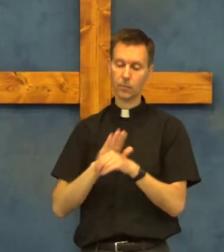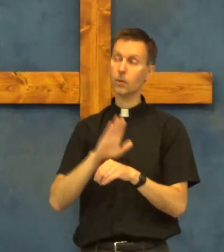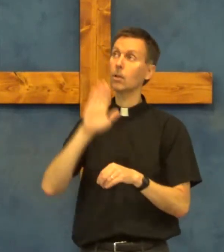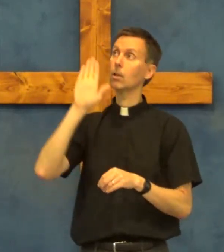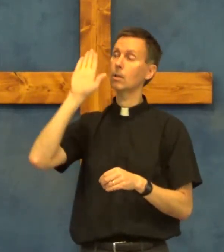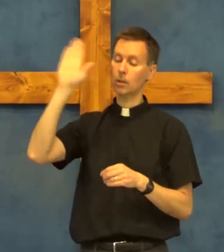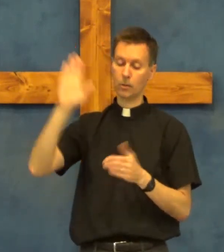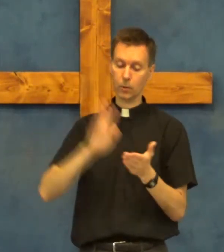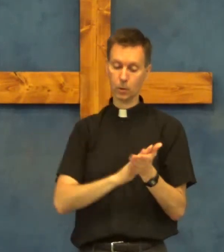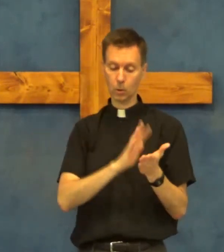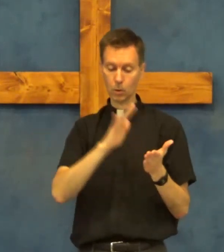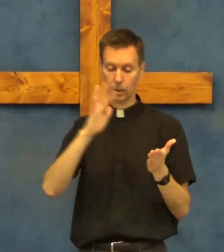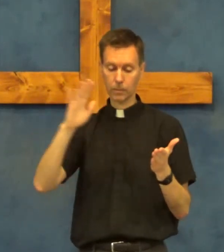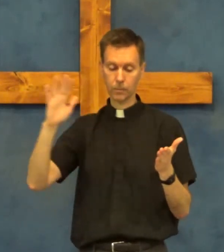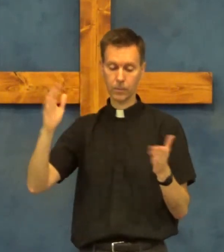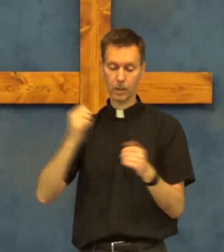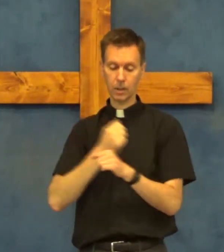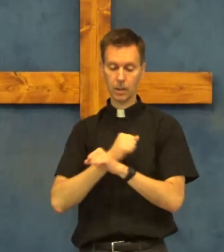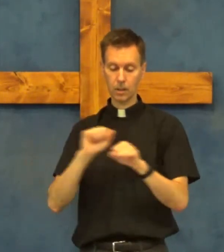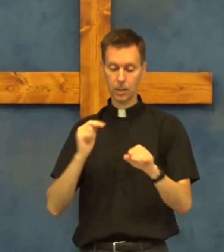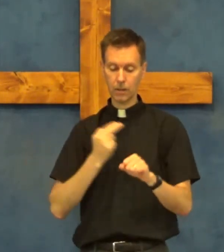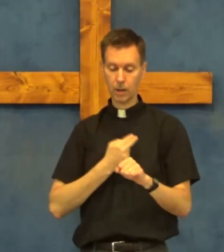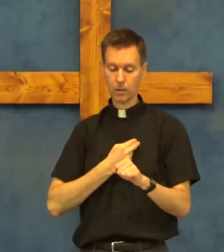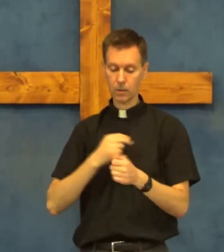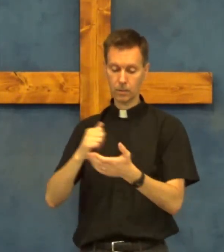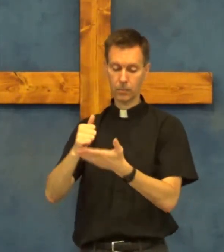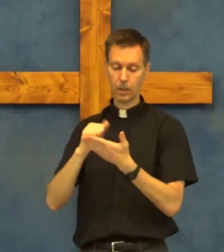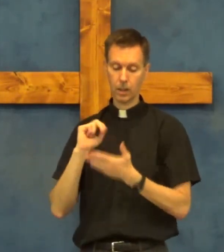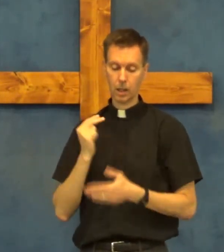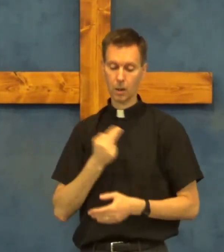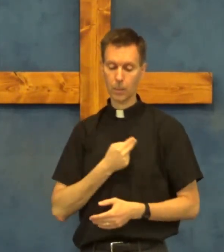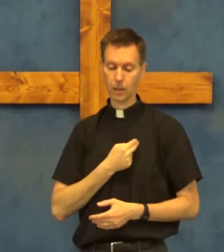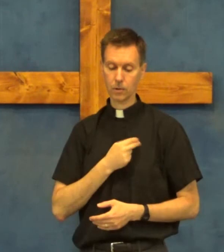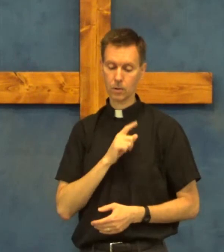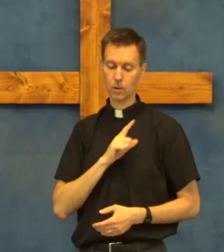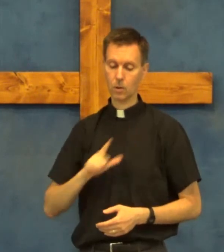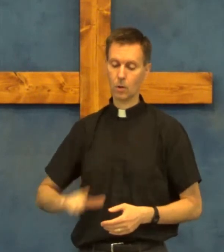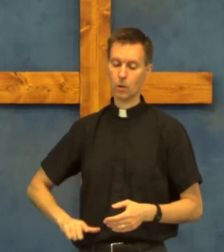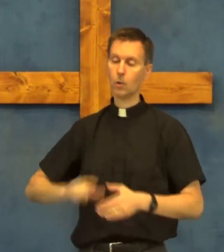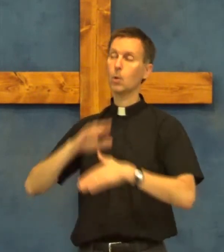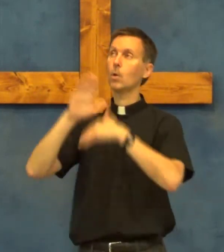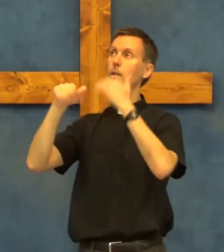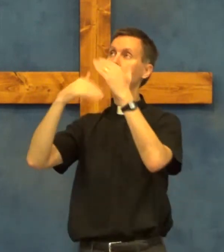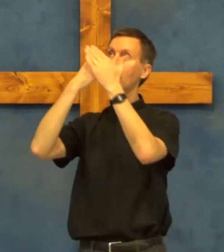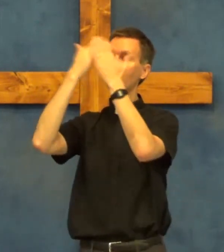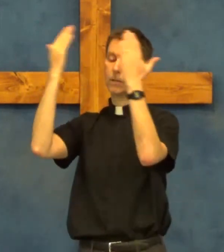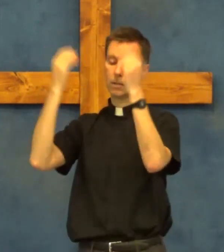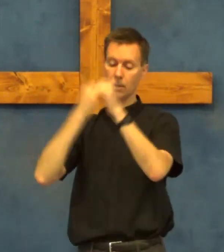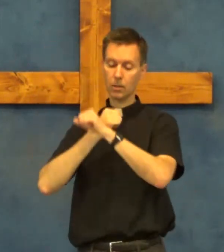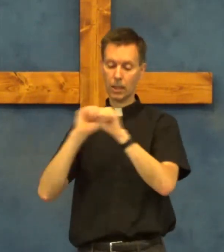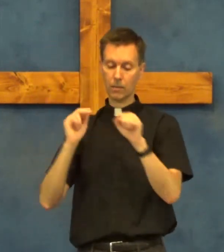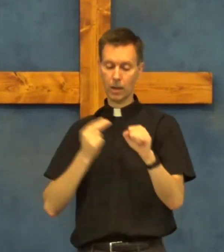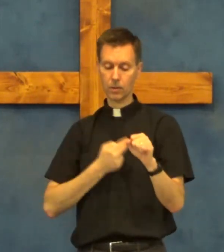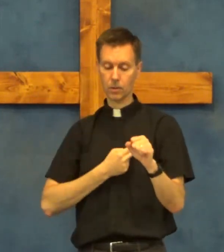full of your glory save us help us Lord in heaven save us